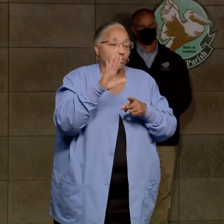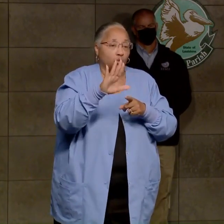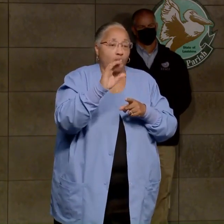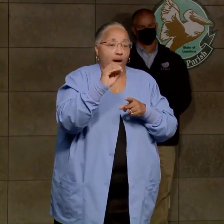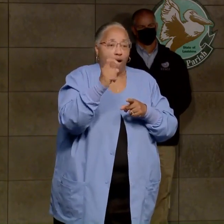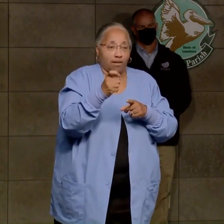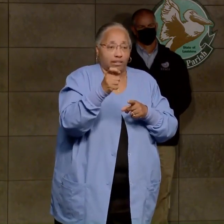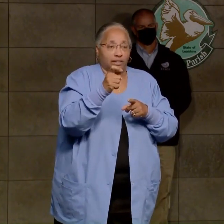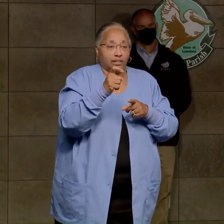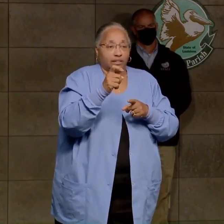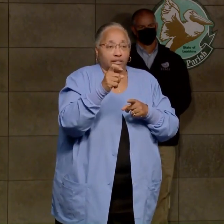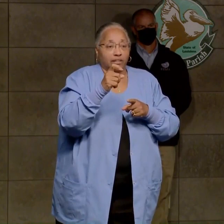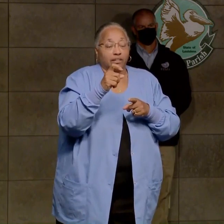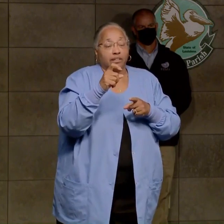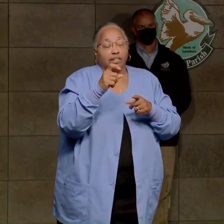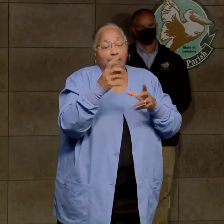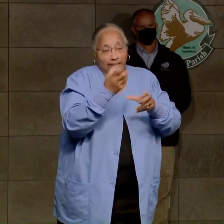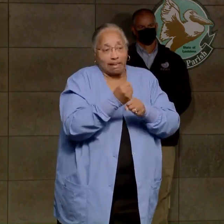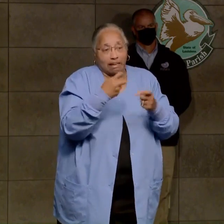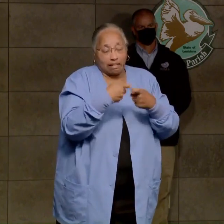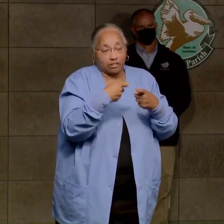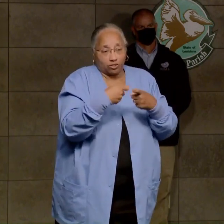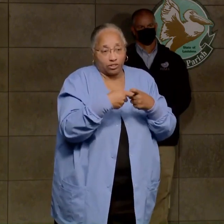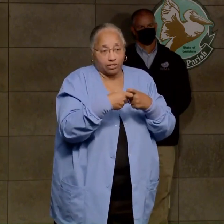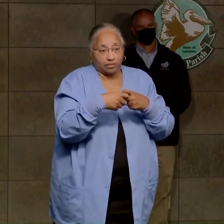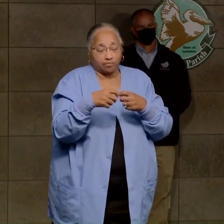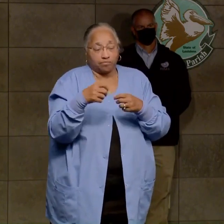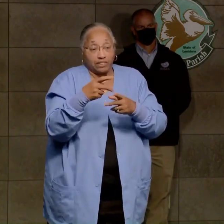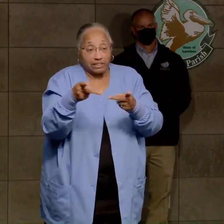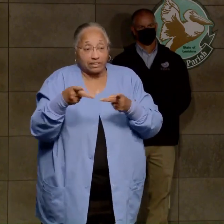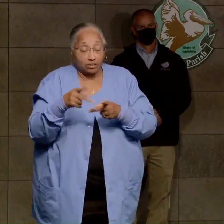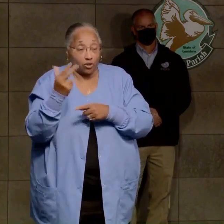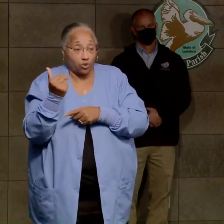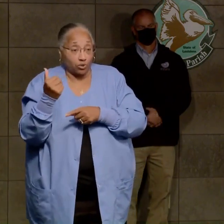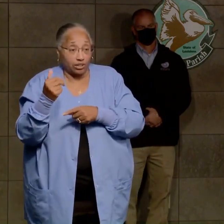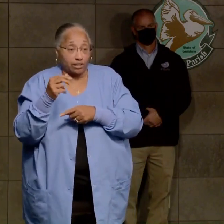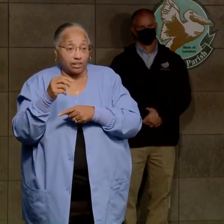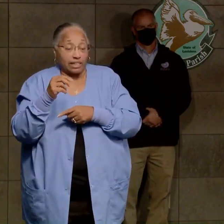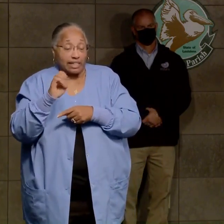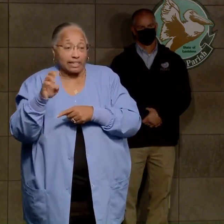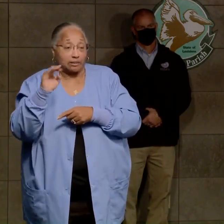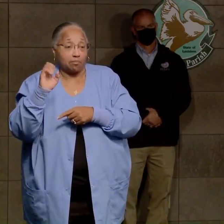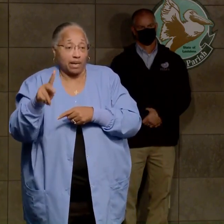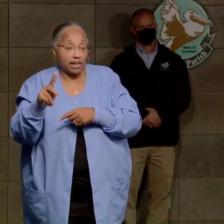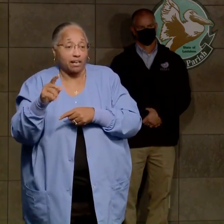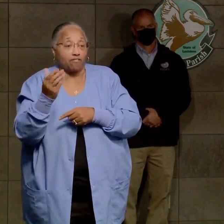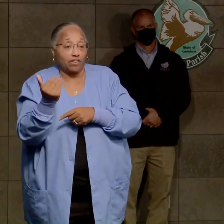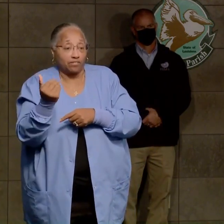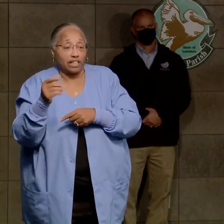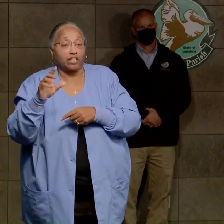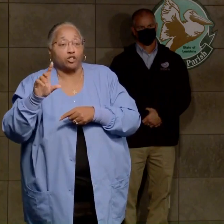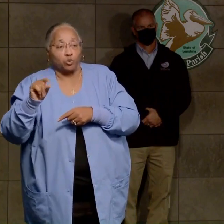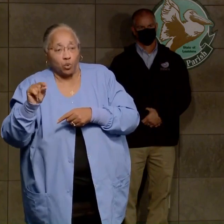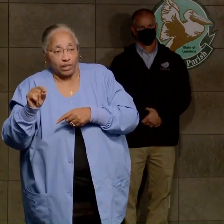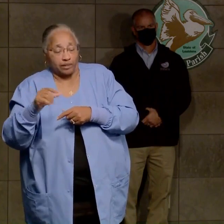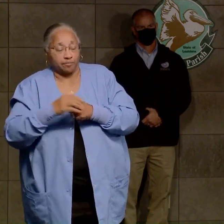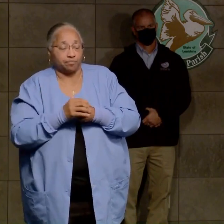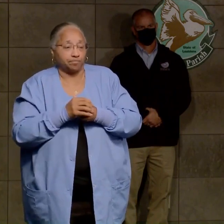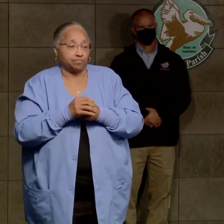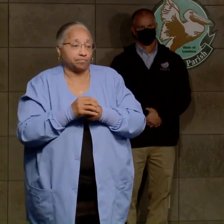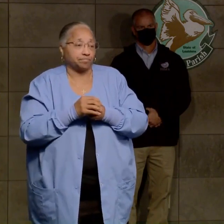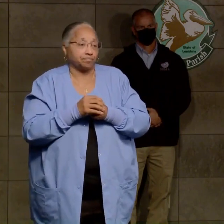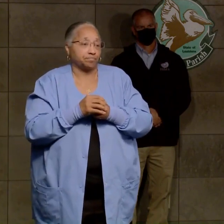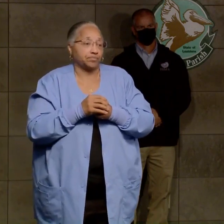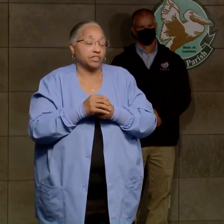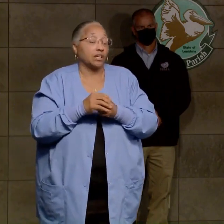And on the East Bank Cleary Playground, Station 13 on the East Bank, Station 15, and Station 20. And